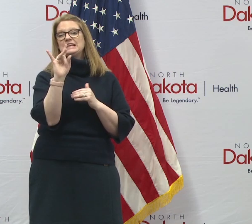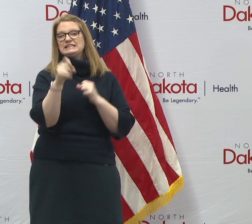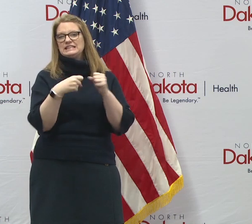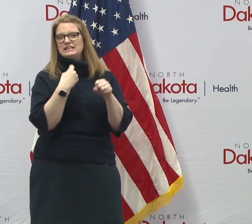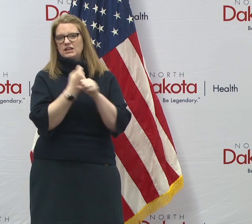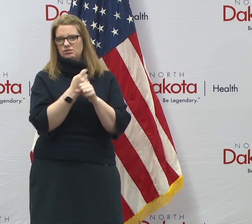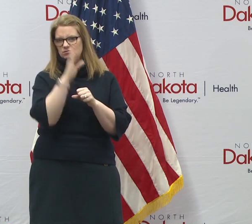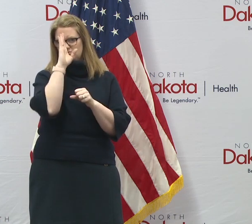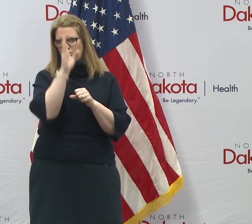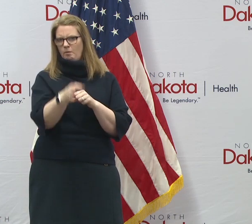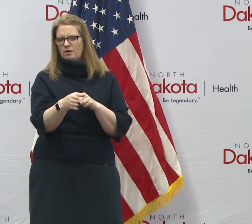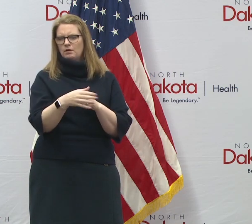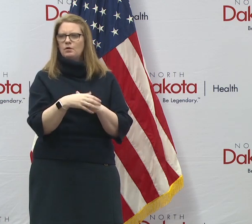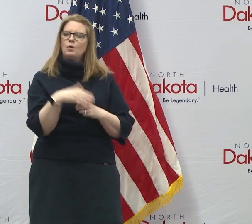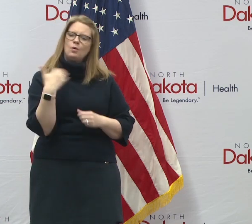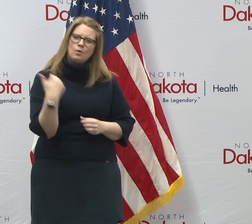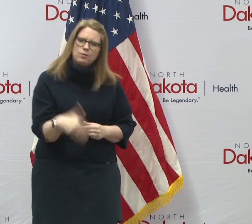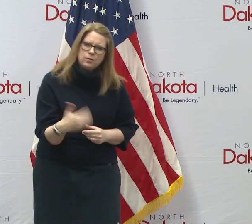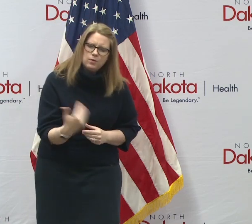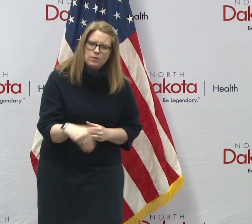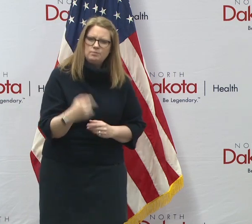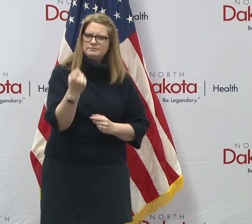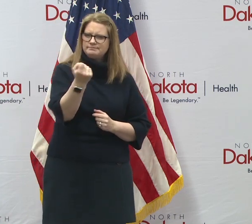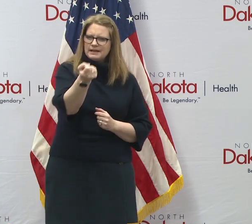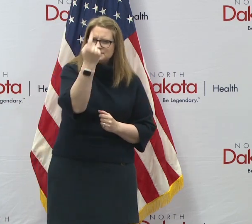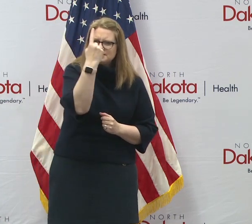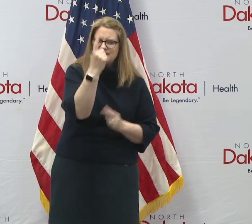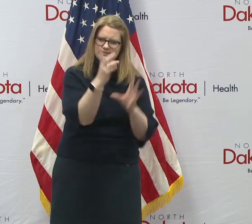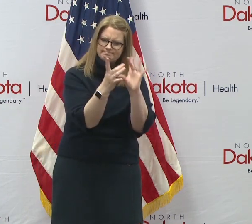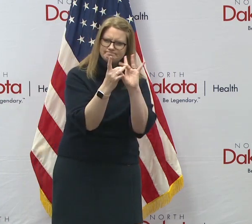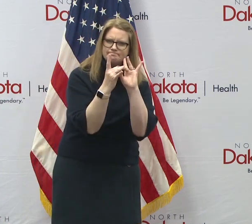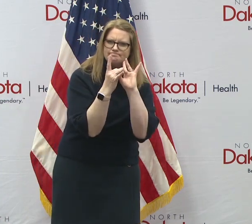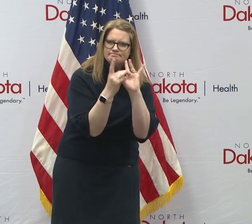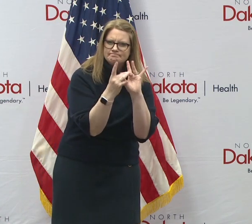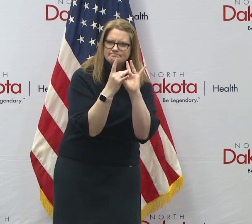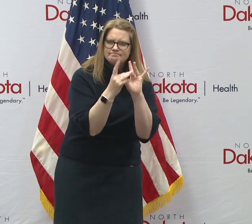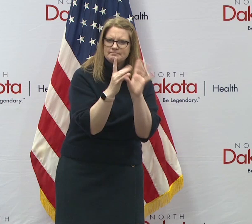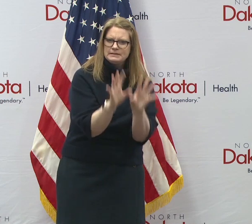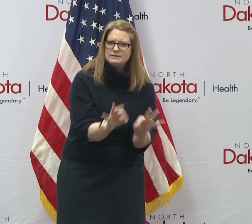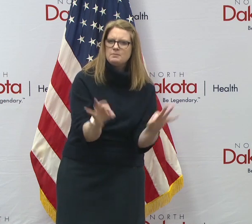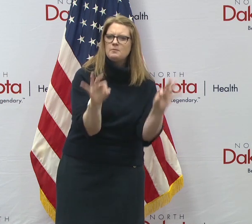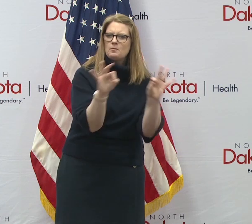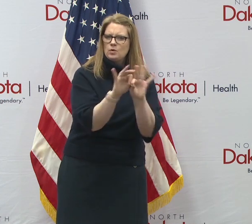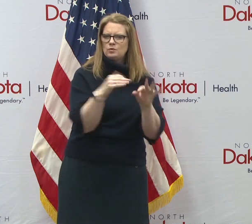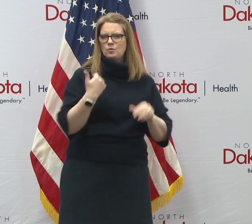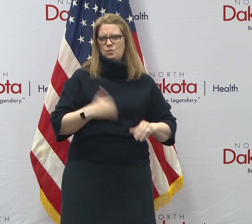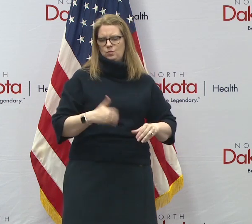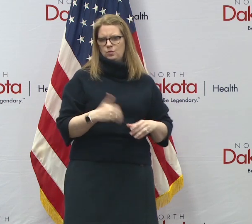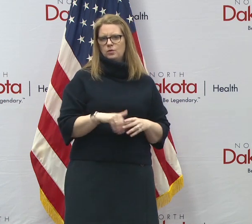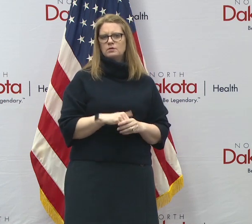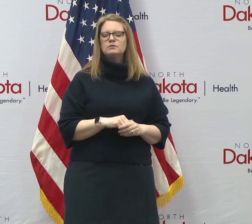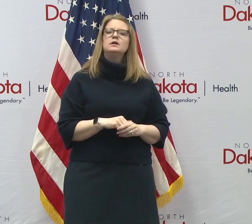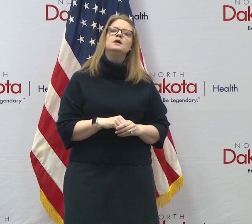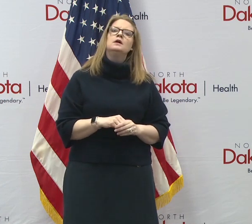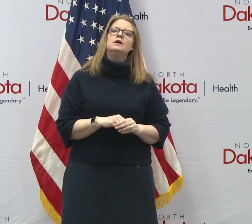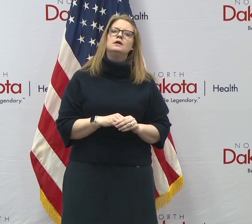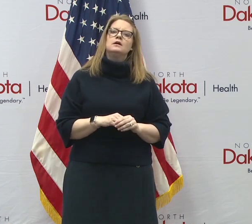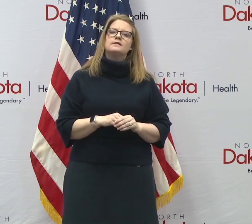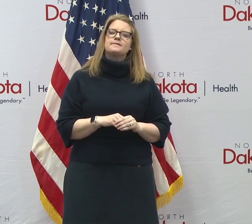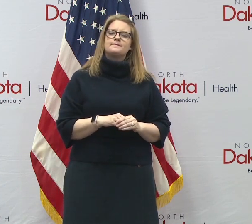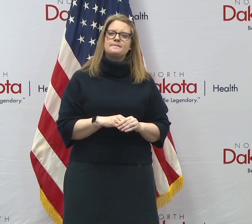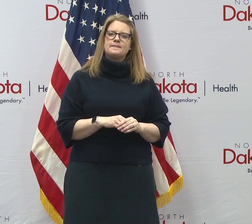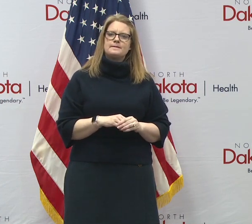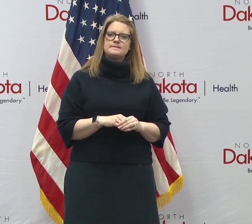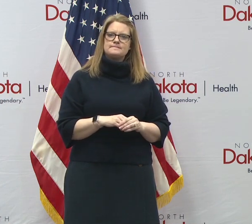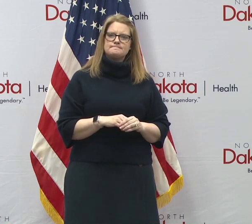you know, I understand how critical connection is during this time. You know, one of the major aspects